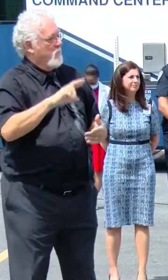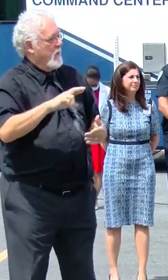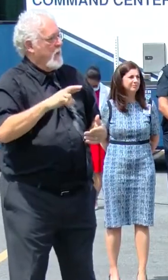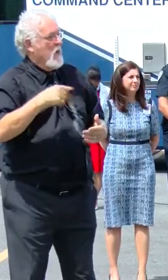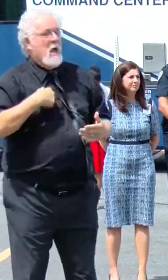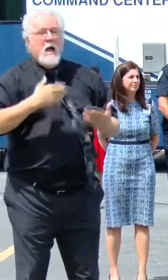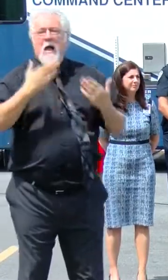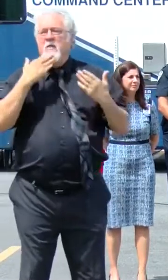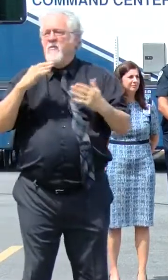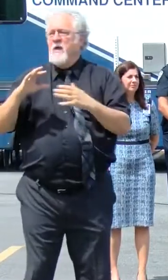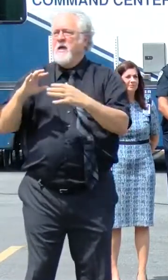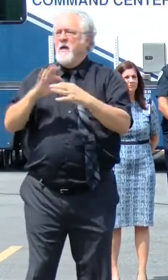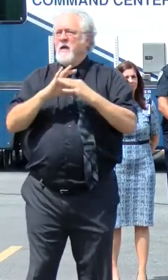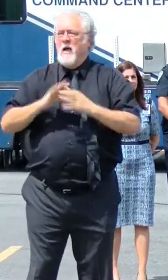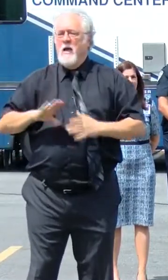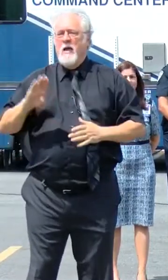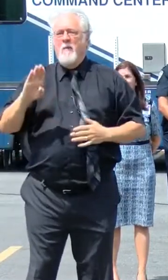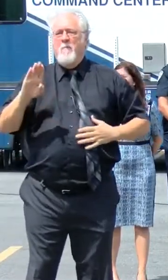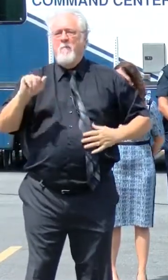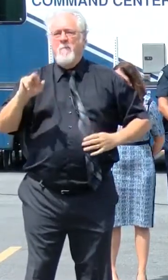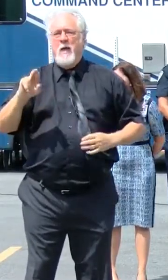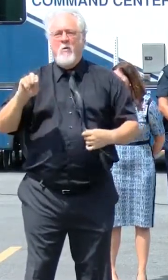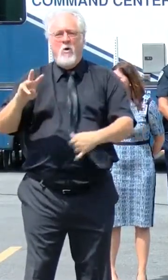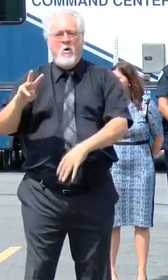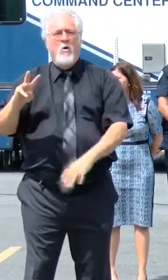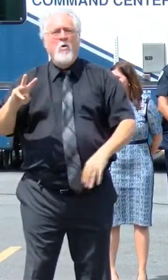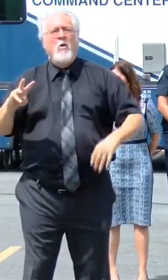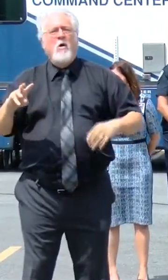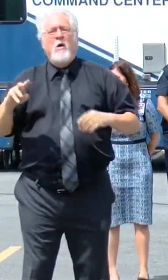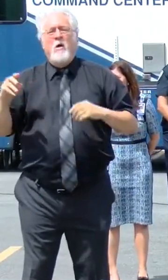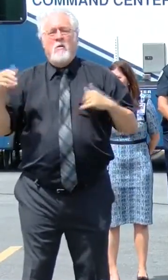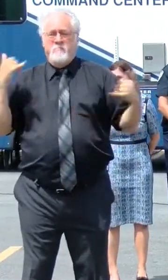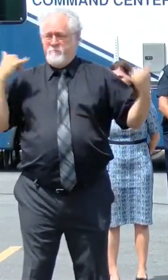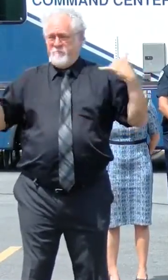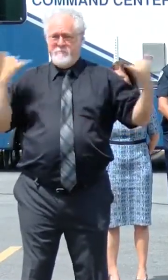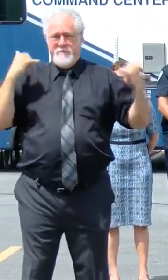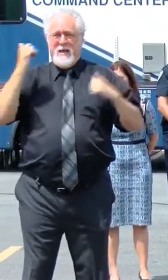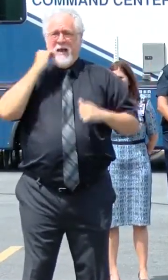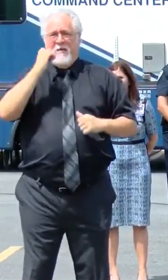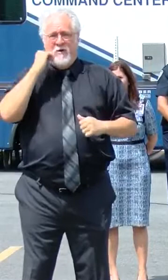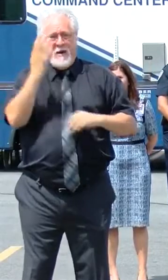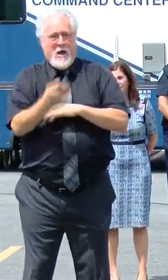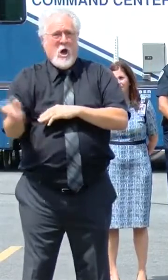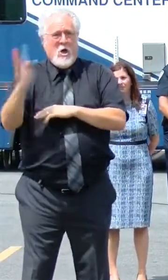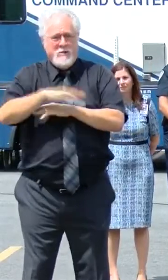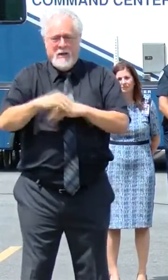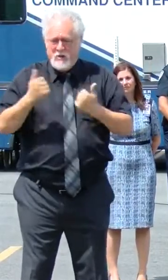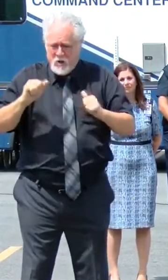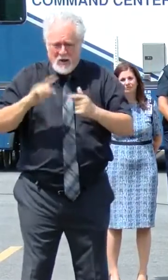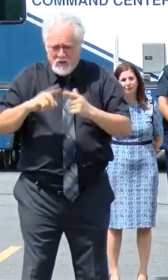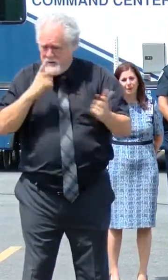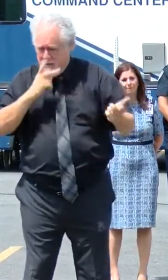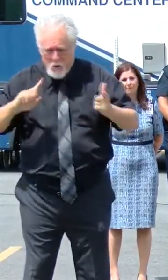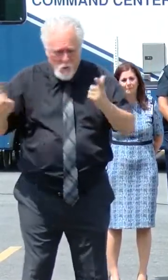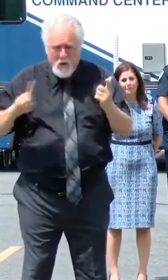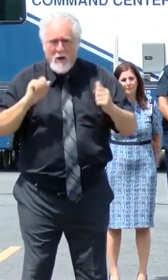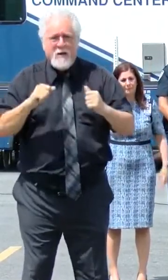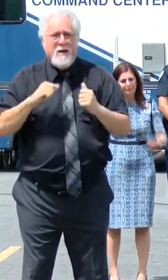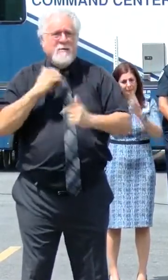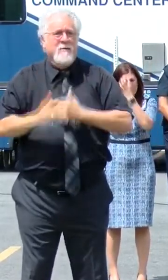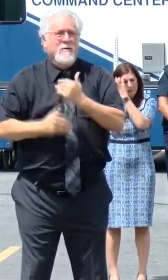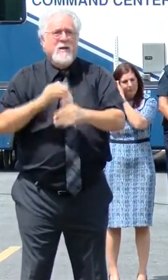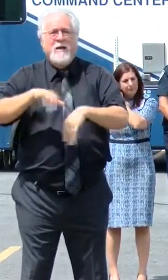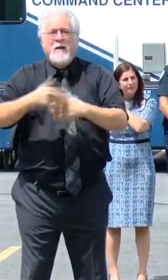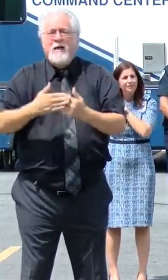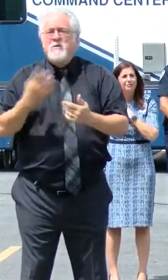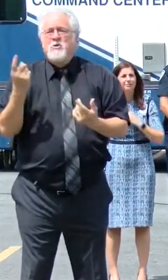I thank my colleague, Senator Barrow and I, on the phone every day, all day, trying to see where we can go next